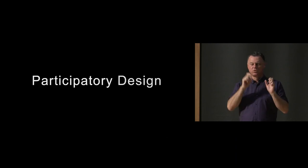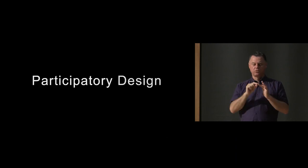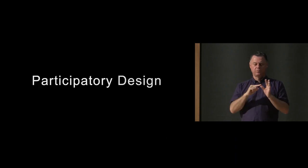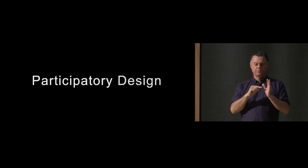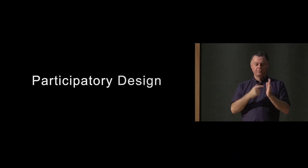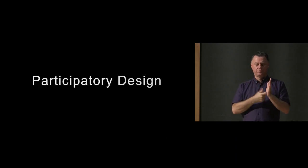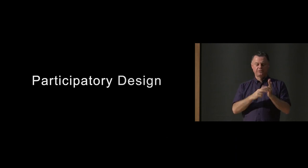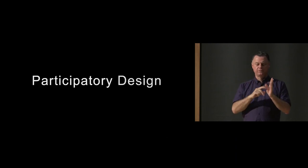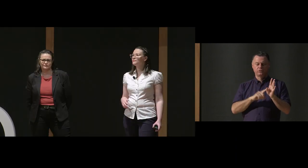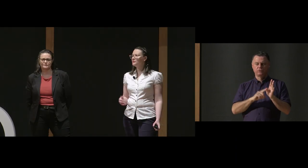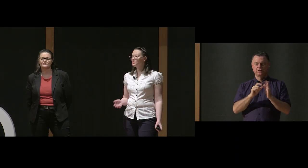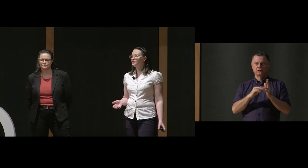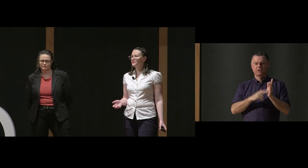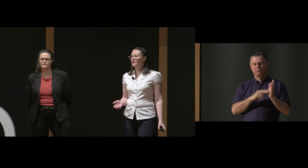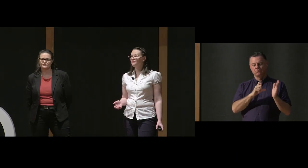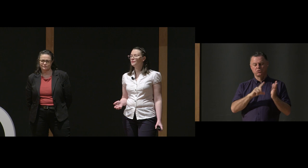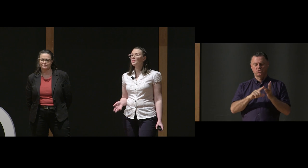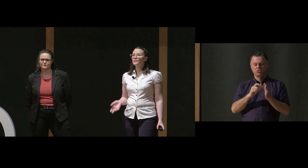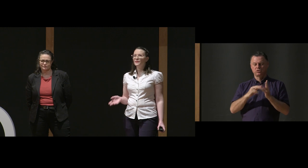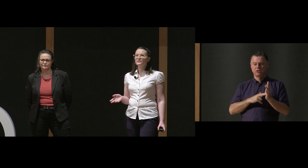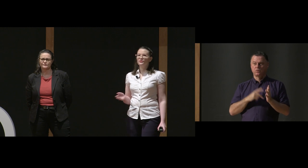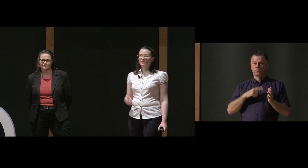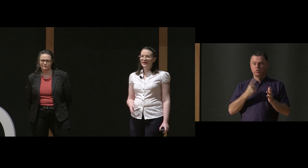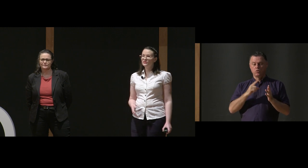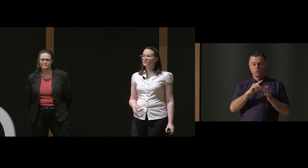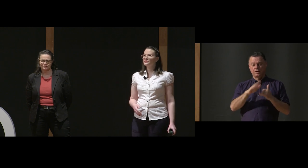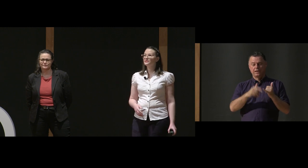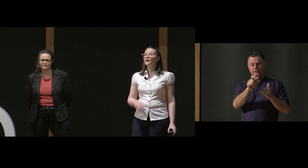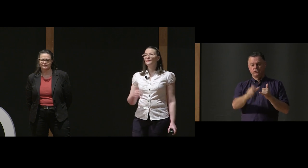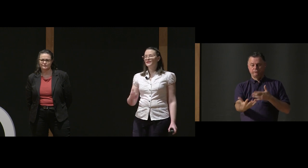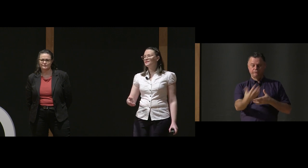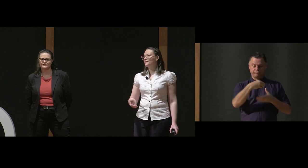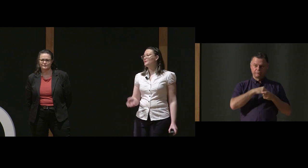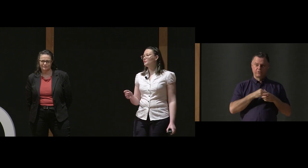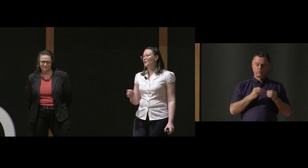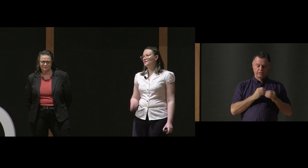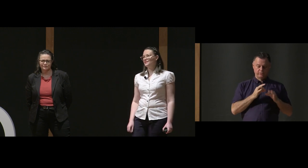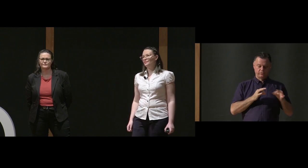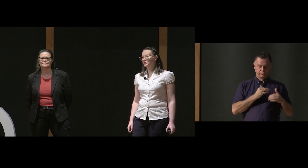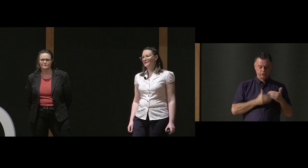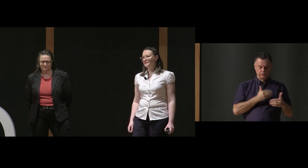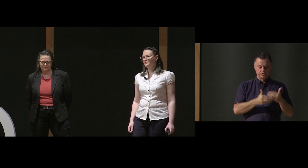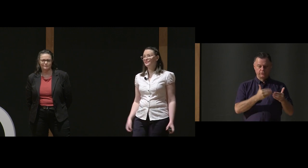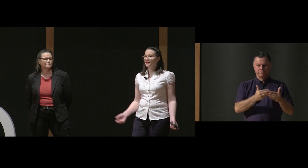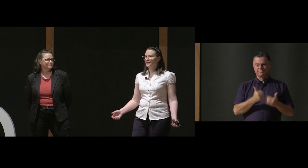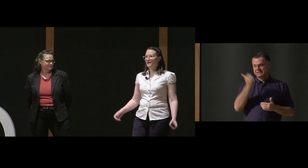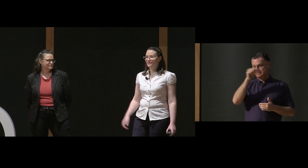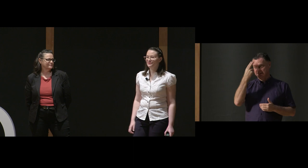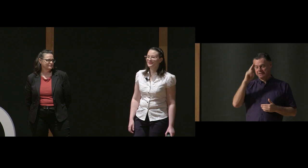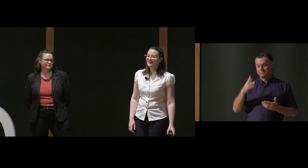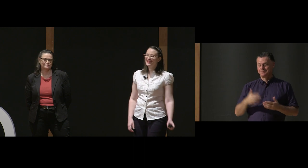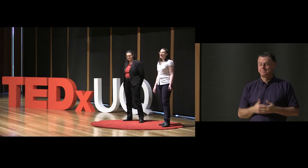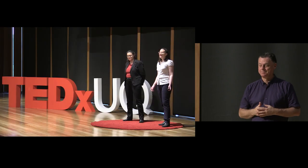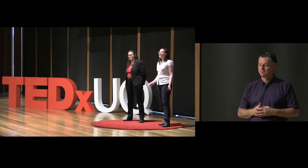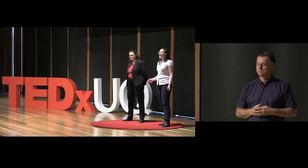participatory design, or sometimes co-design, because your end users participate throughout the design process. Clever